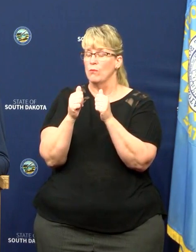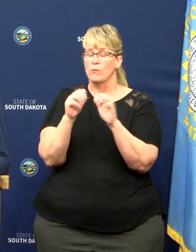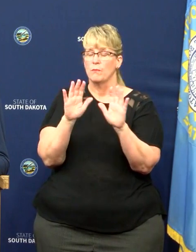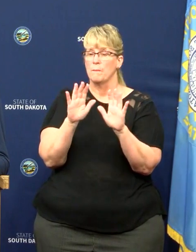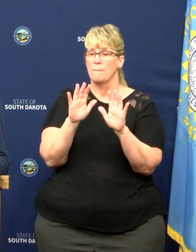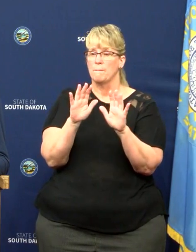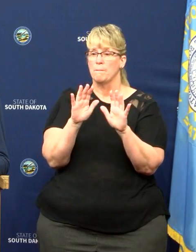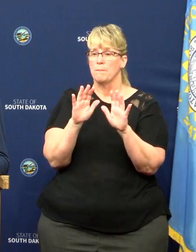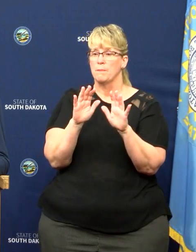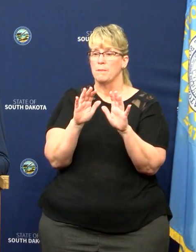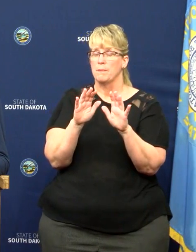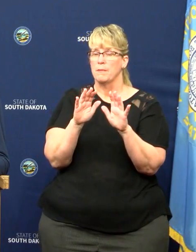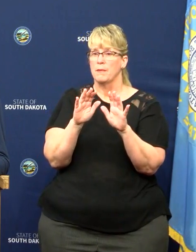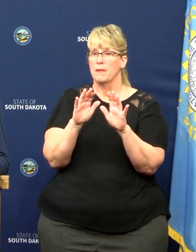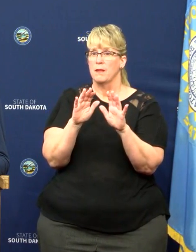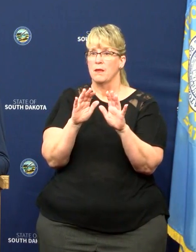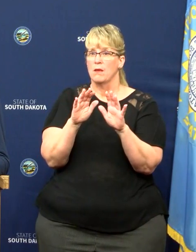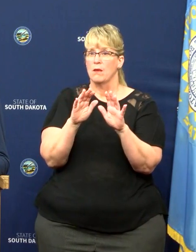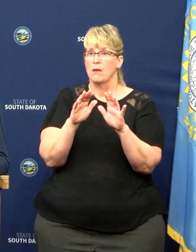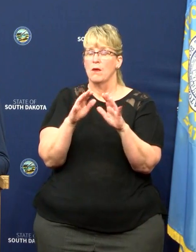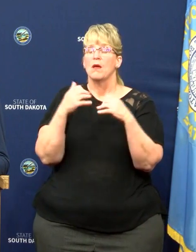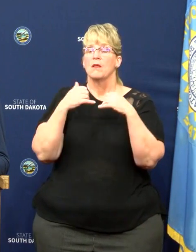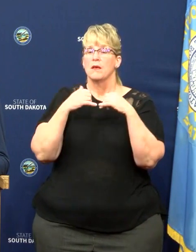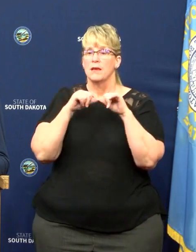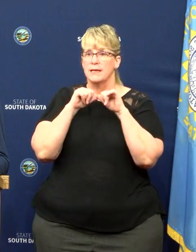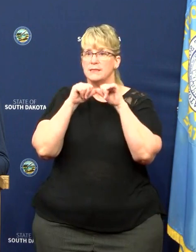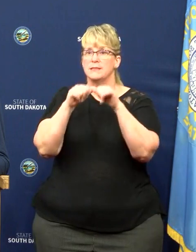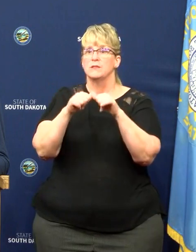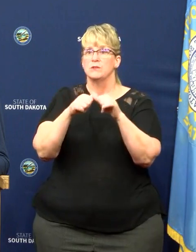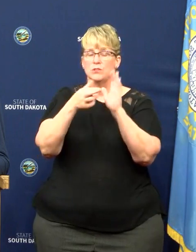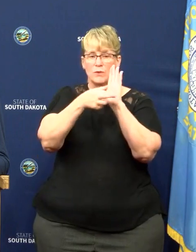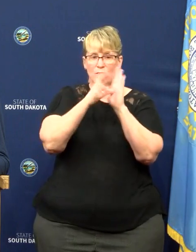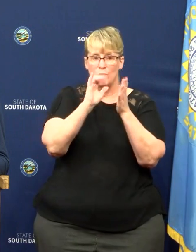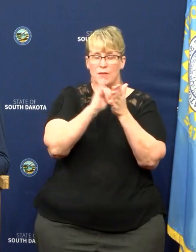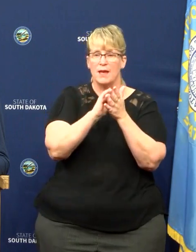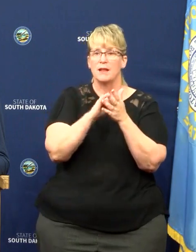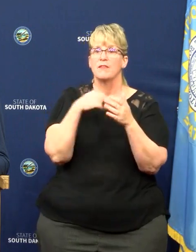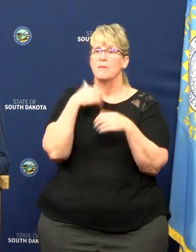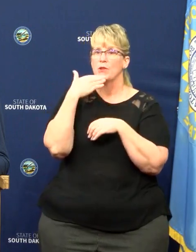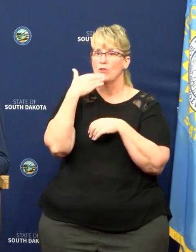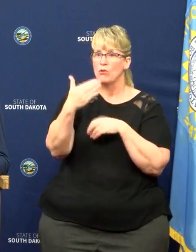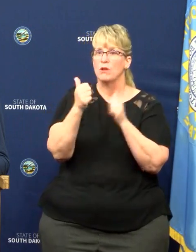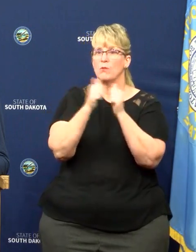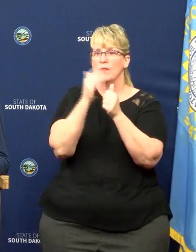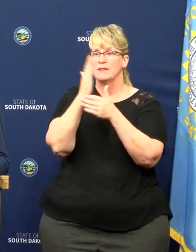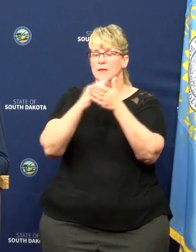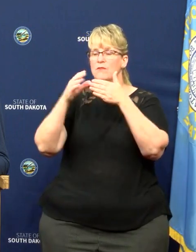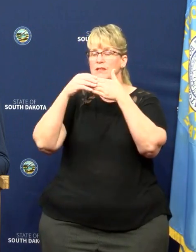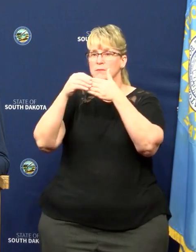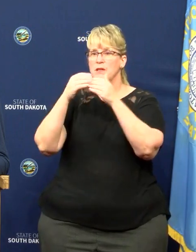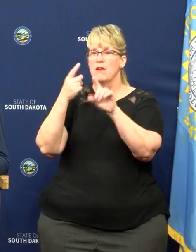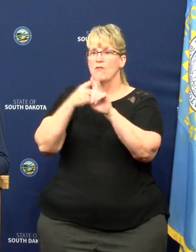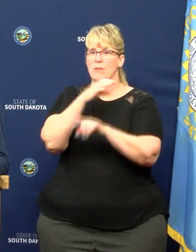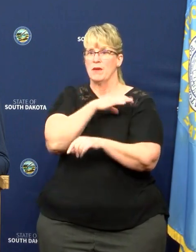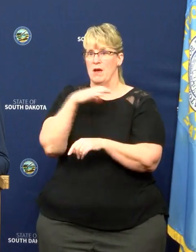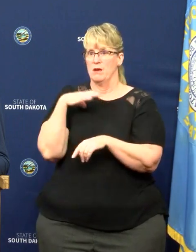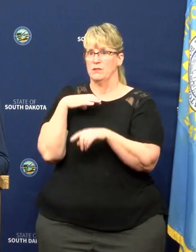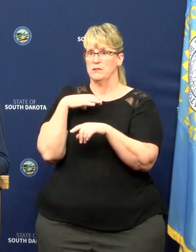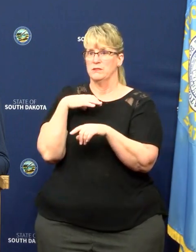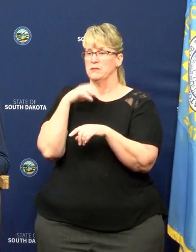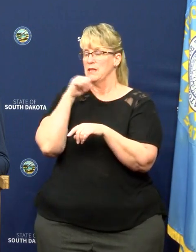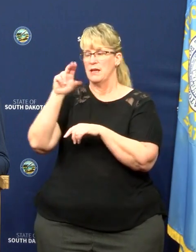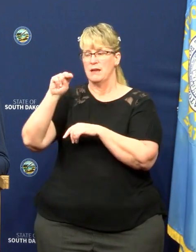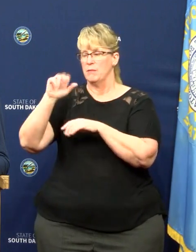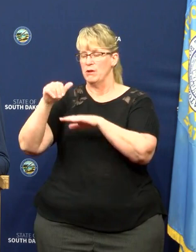have some indications that they're still continuing to look at it. They have been good about giving us some flexibility in the dollars that we've